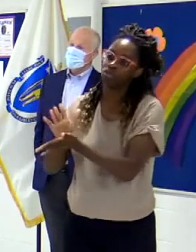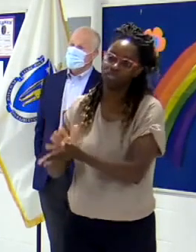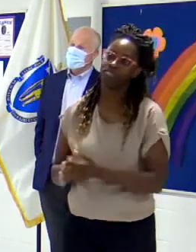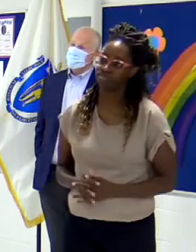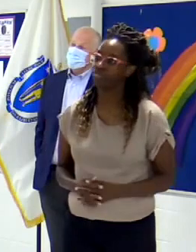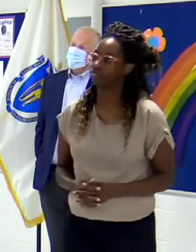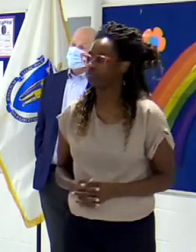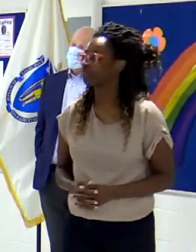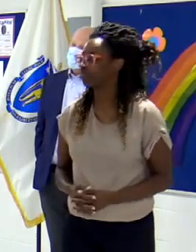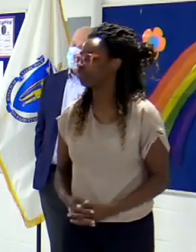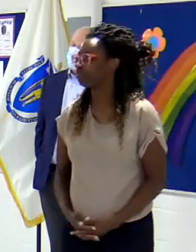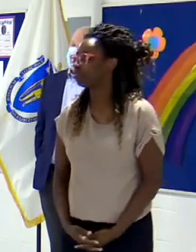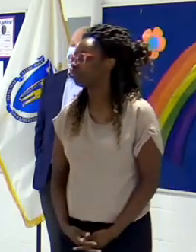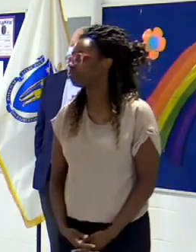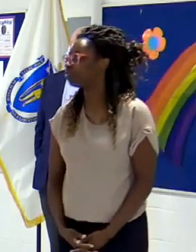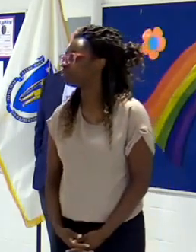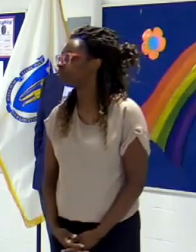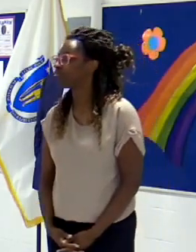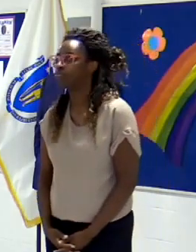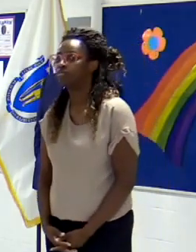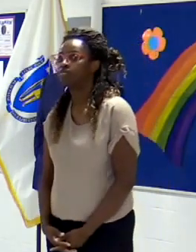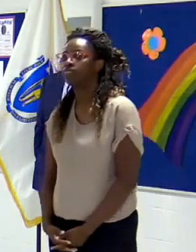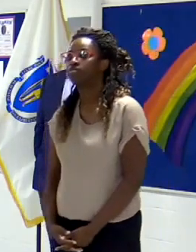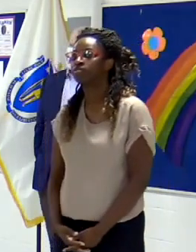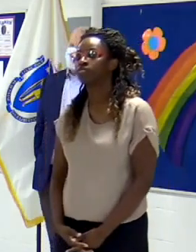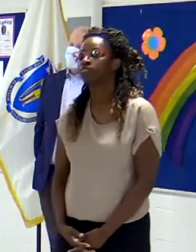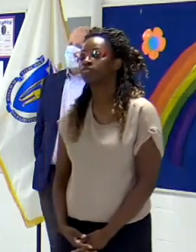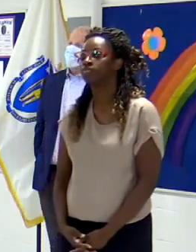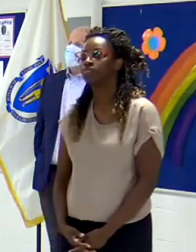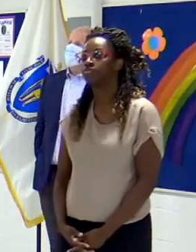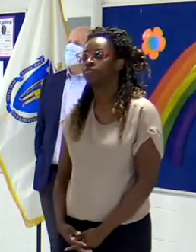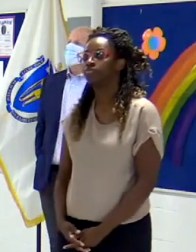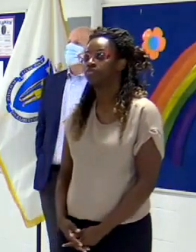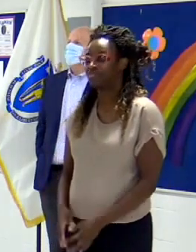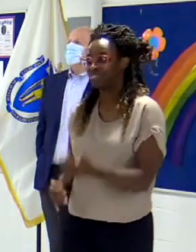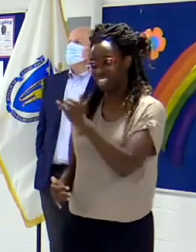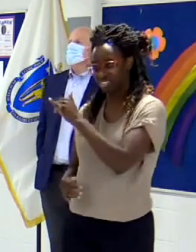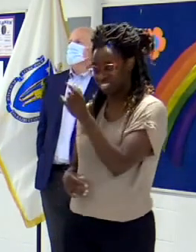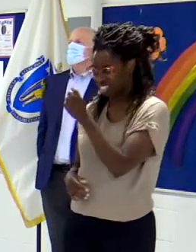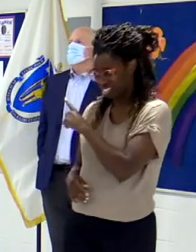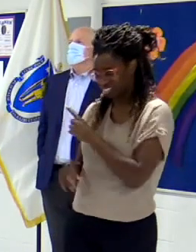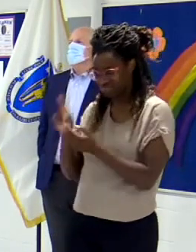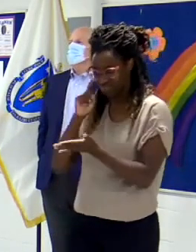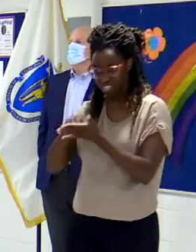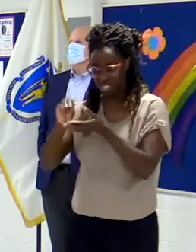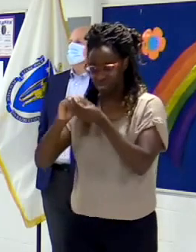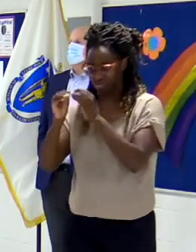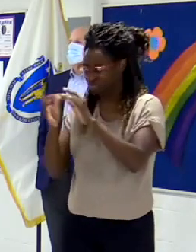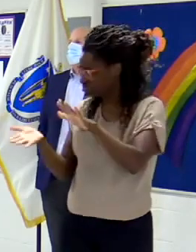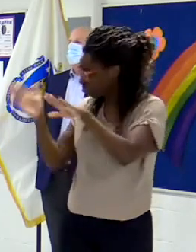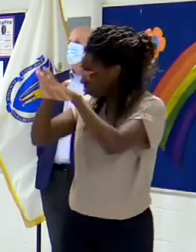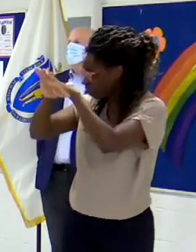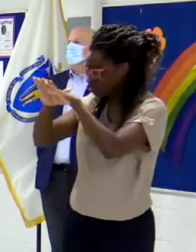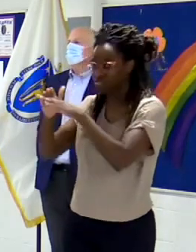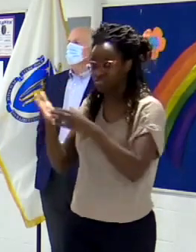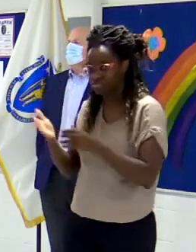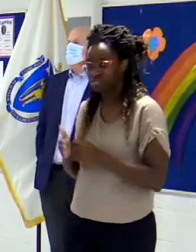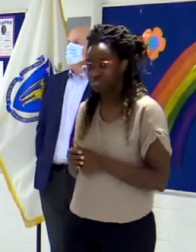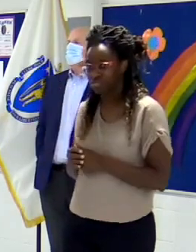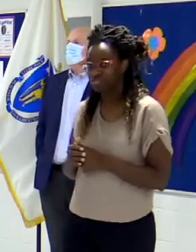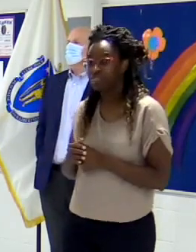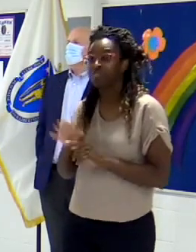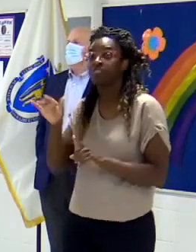a question about the surge. You know, we're closing in on some green numbers, 10,000 potentially. Yesterday, we saw for the first time